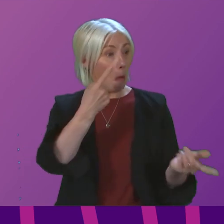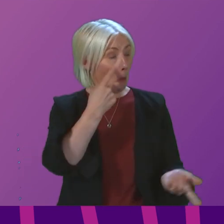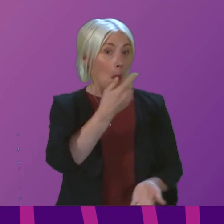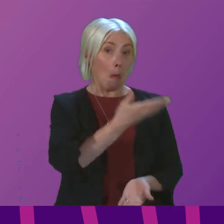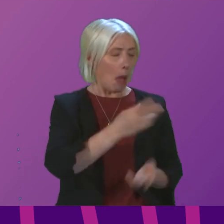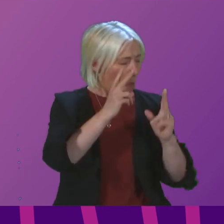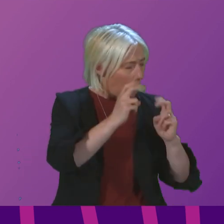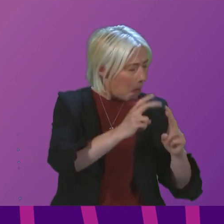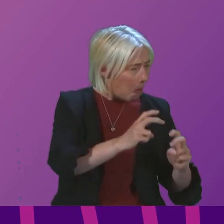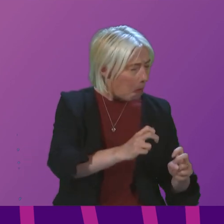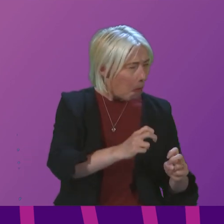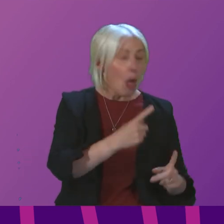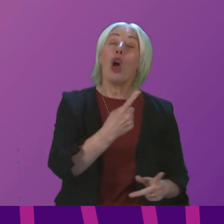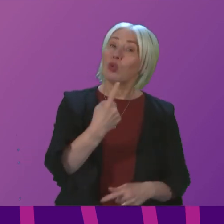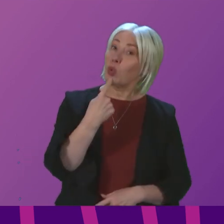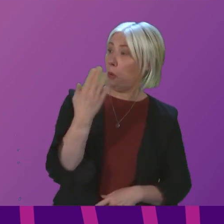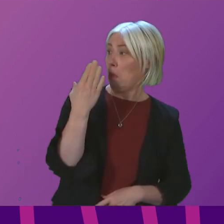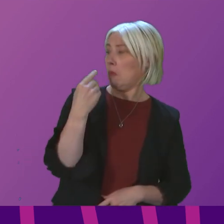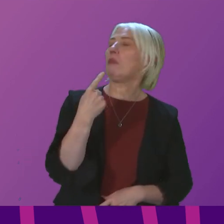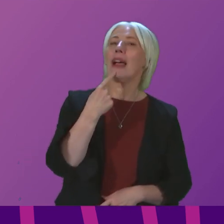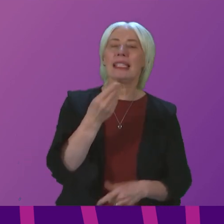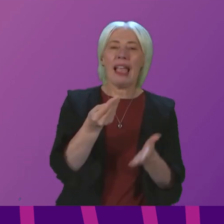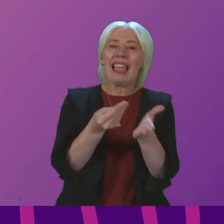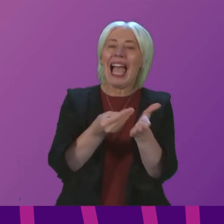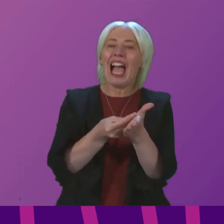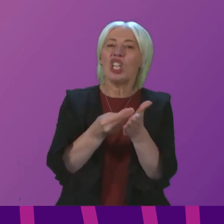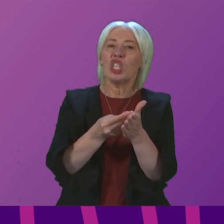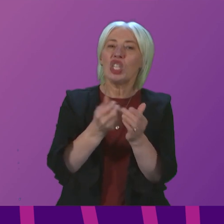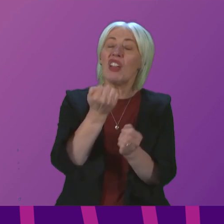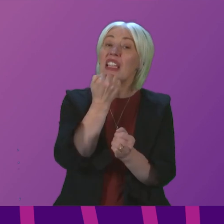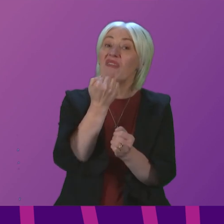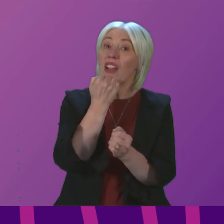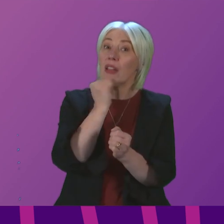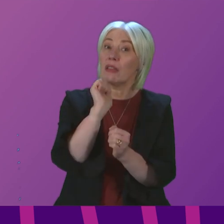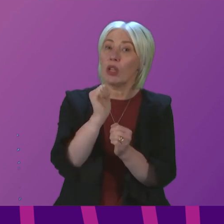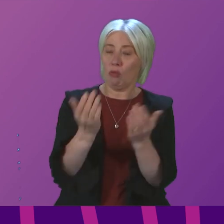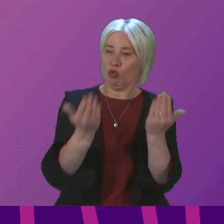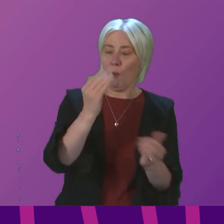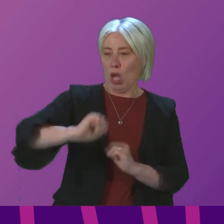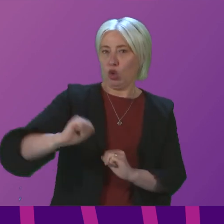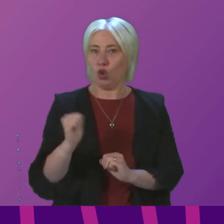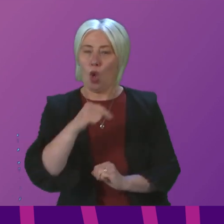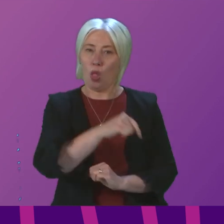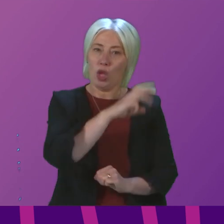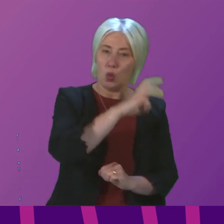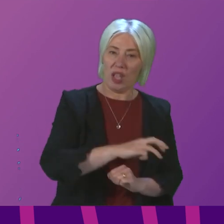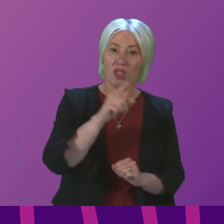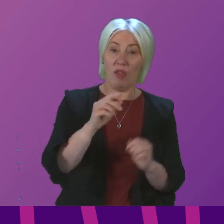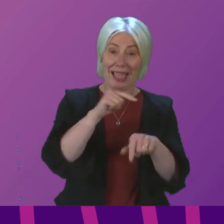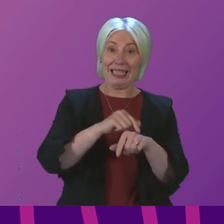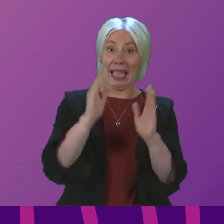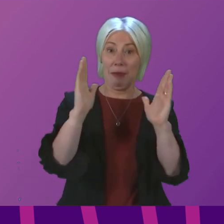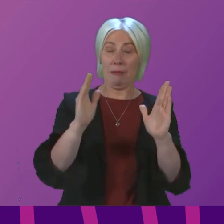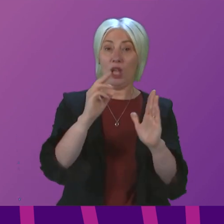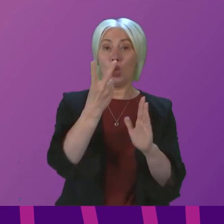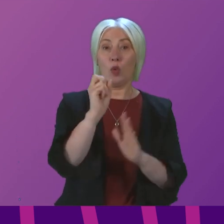scrutiny. So a moment ago, I gave him the cash figures comparing Scotland and Wales for that period that he has picked of